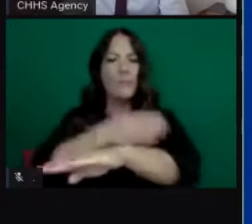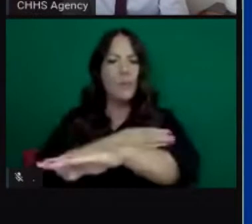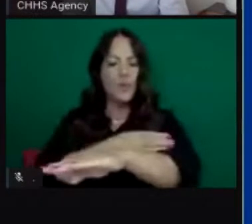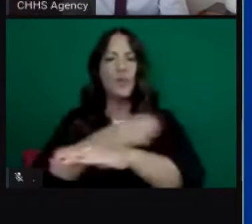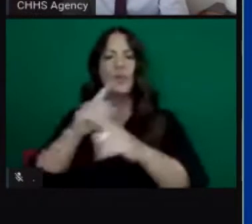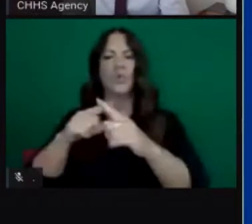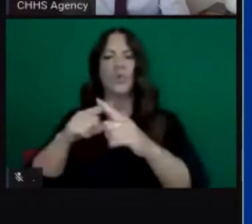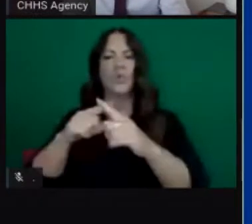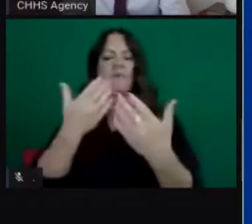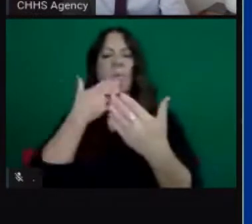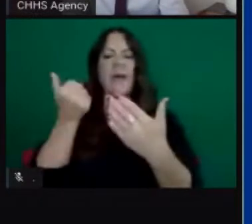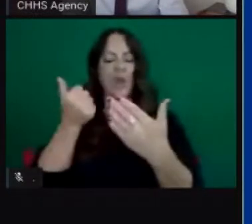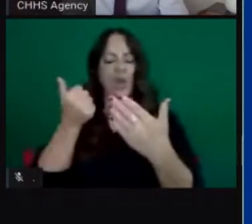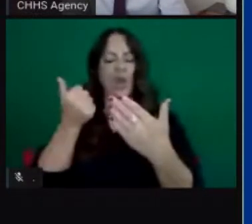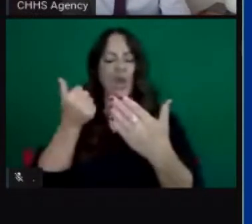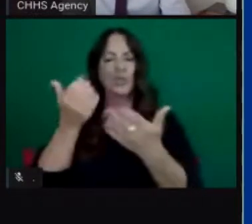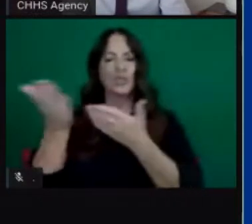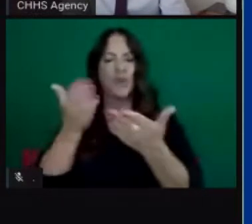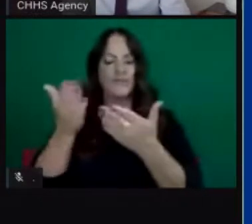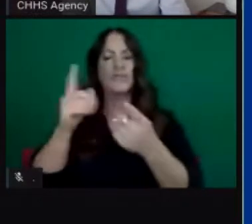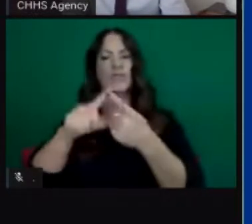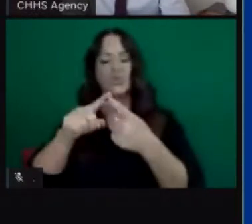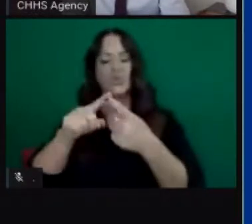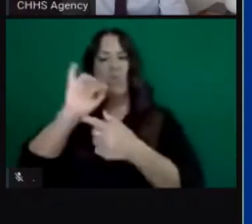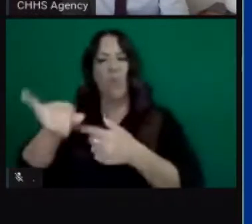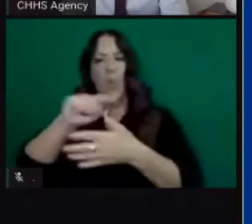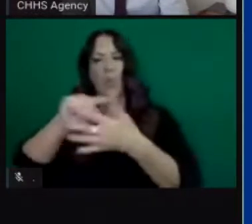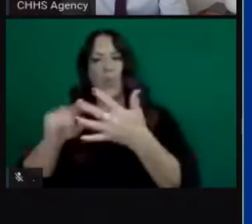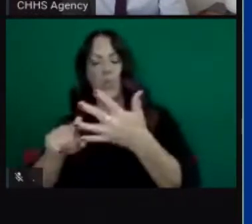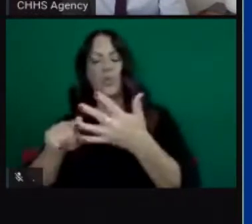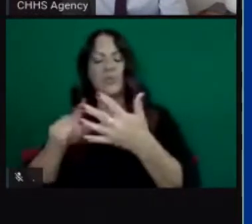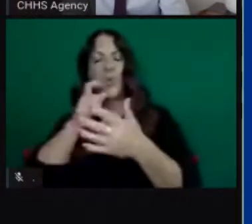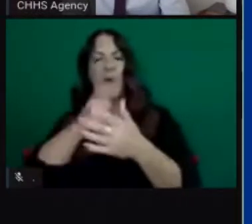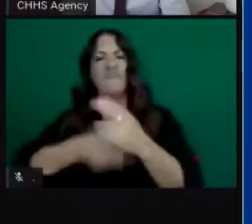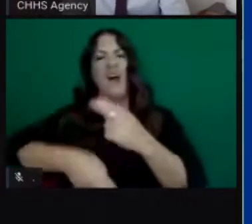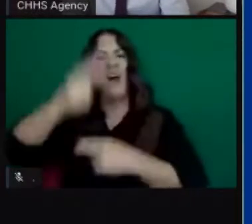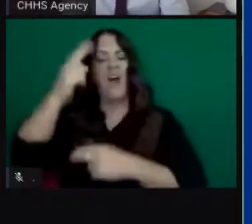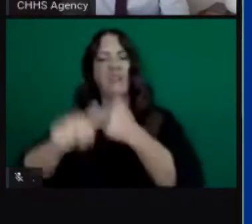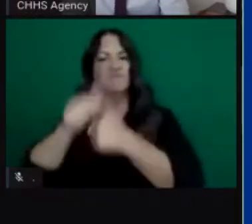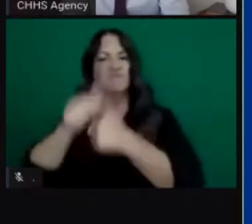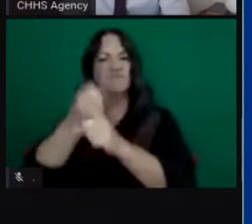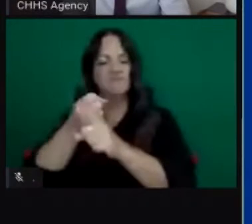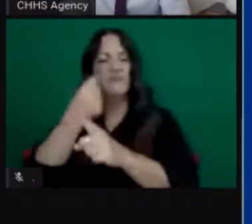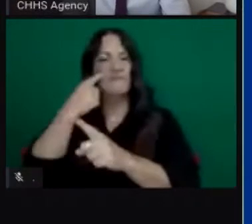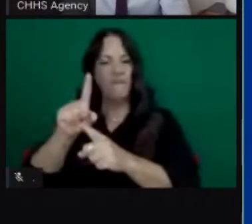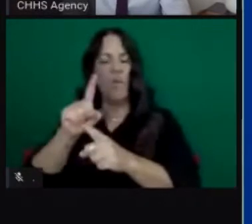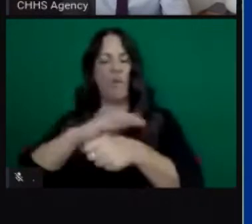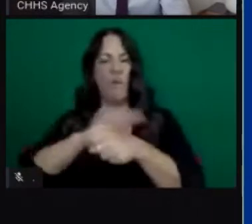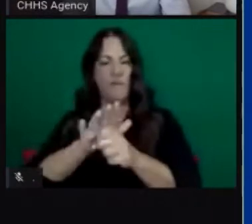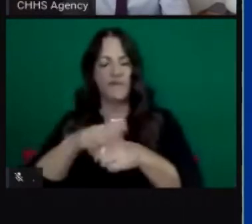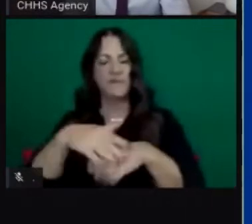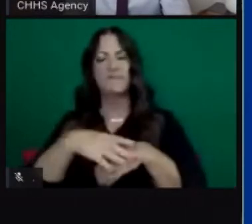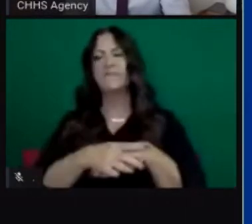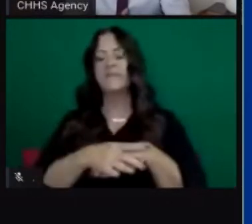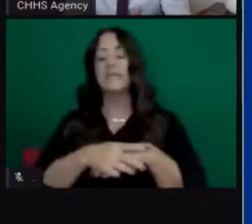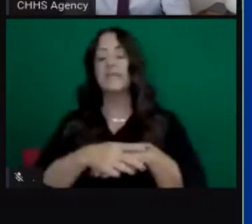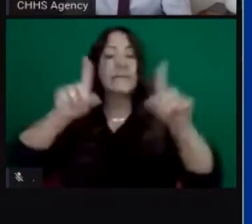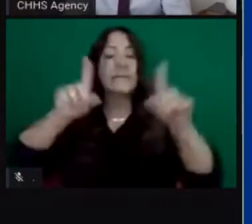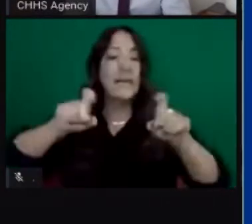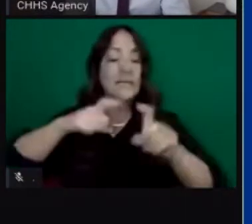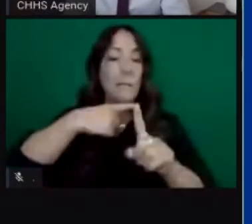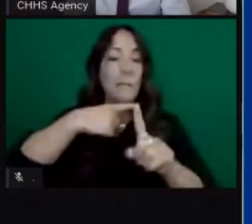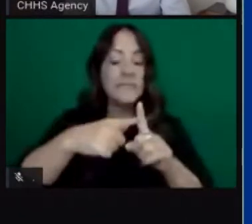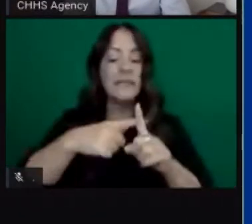but also looking at it at the community level for example considering a comparison of test positivity in